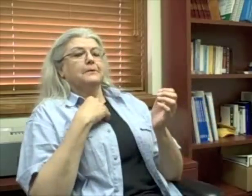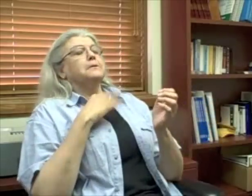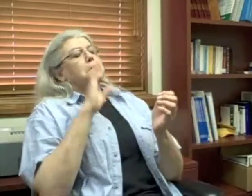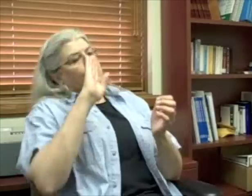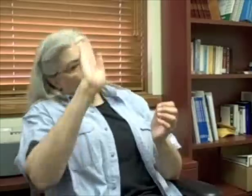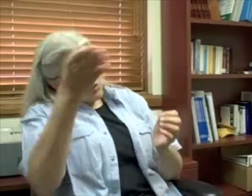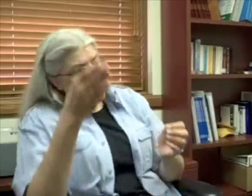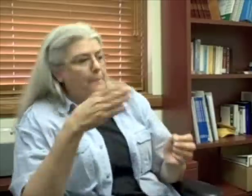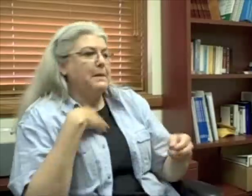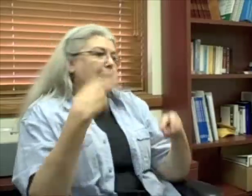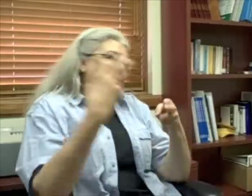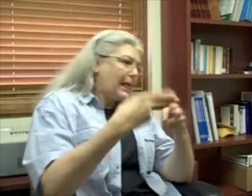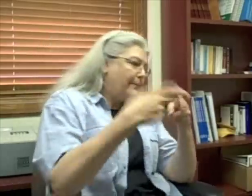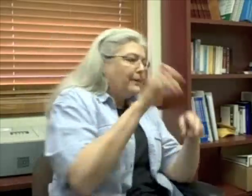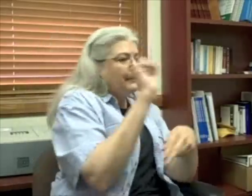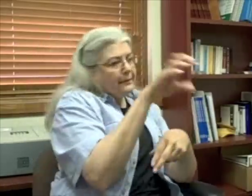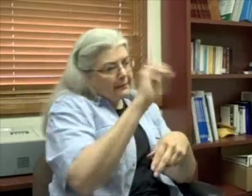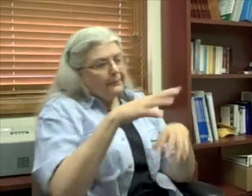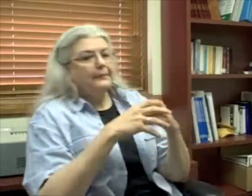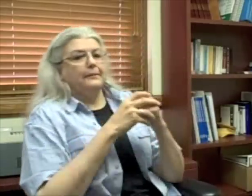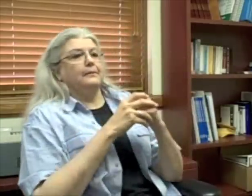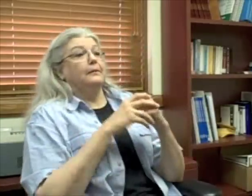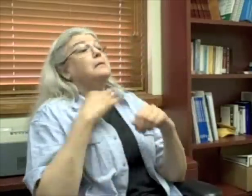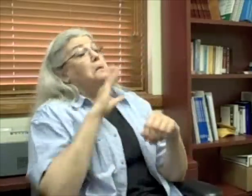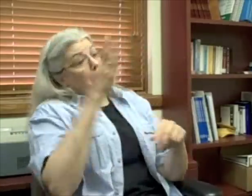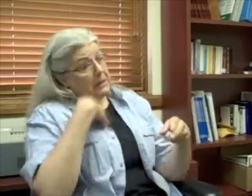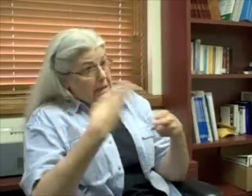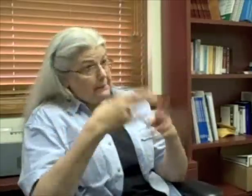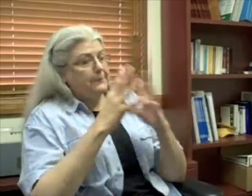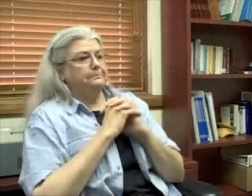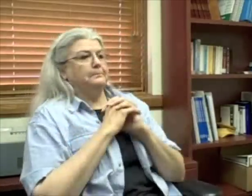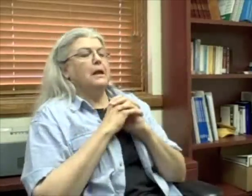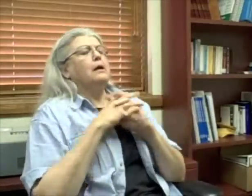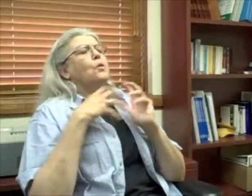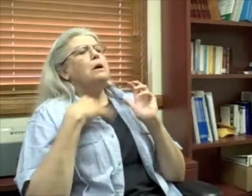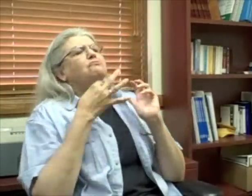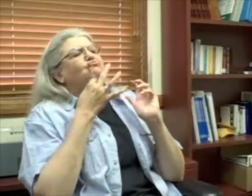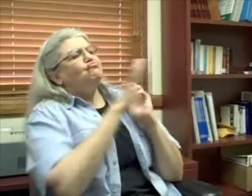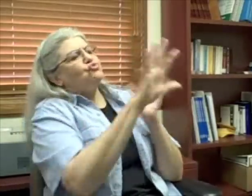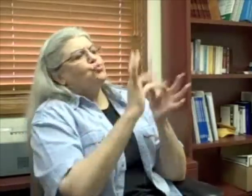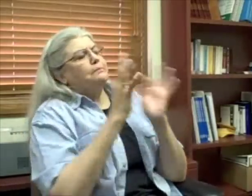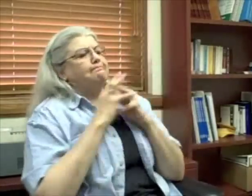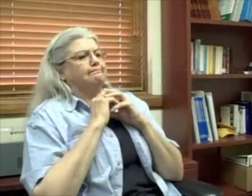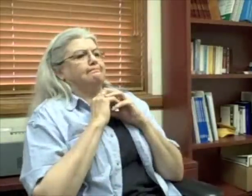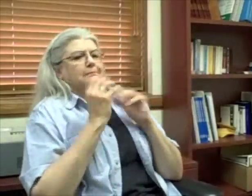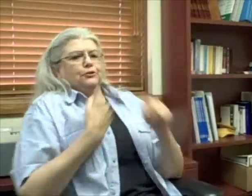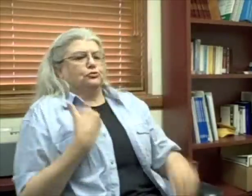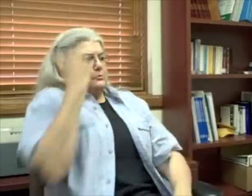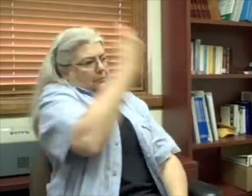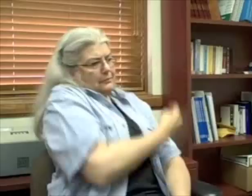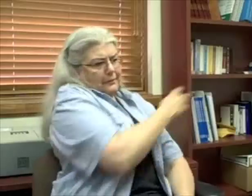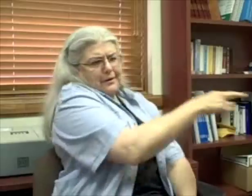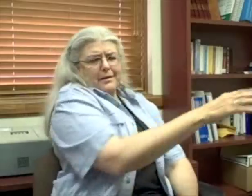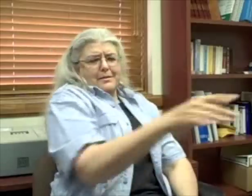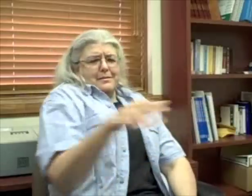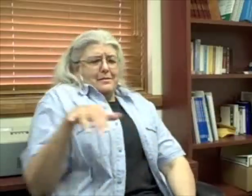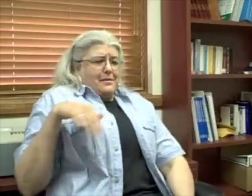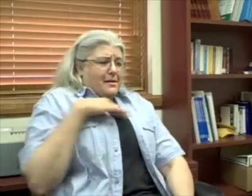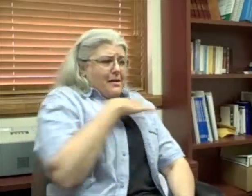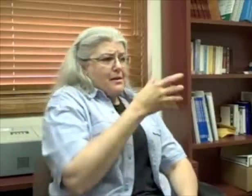you say, yes, I'm an alcoholic, my name is. And then we would take turns going around, each telling